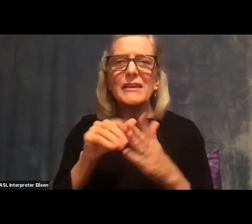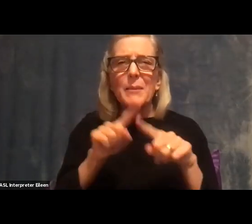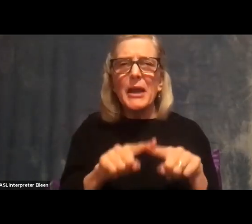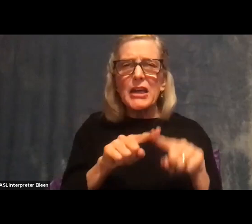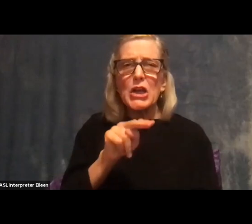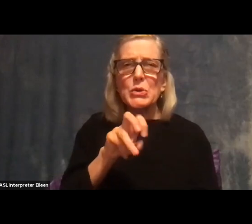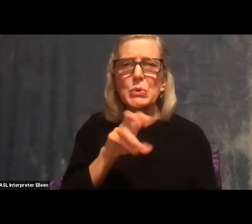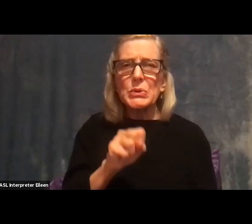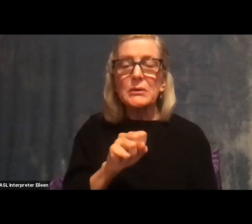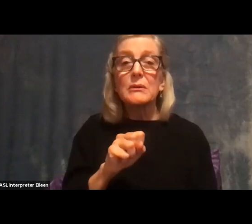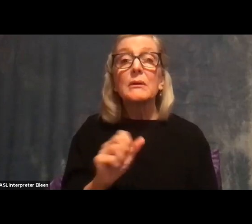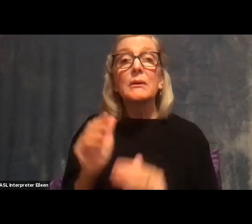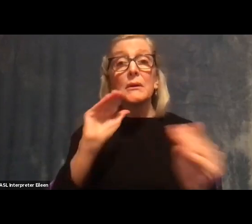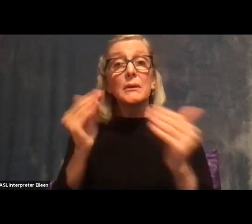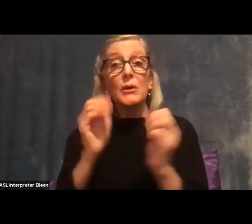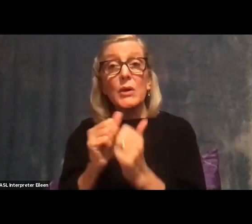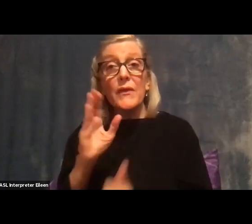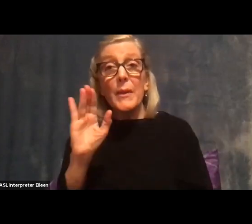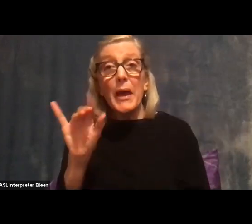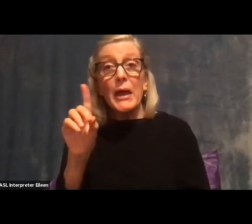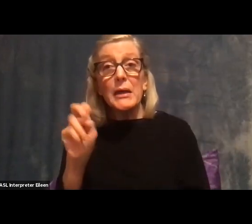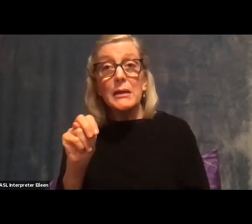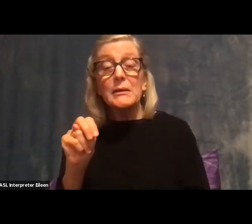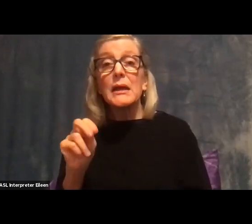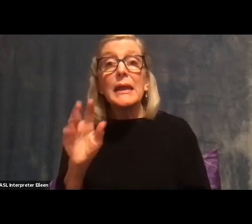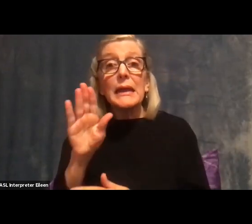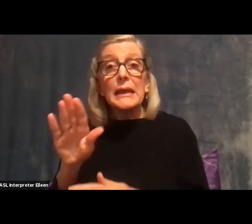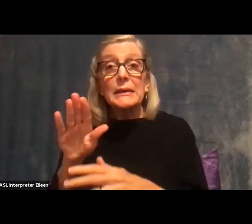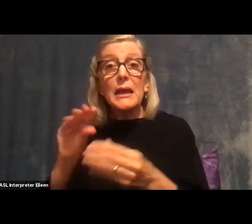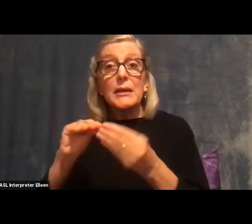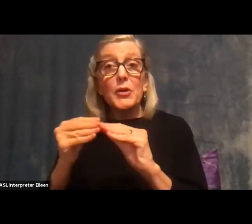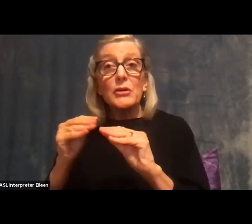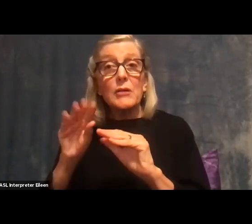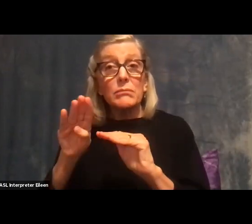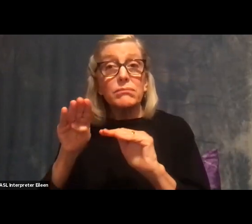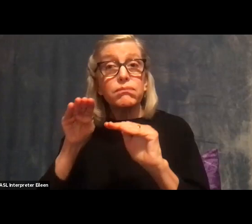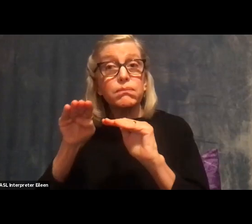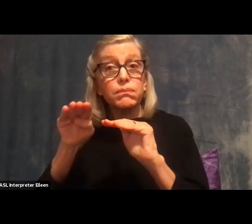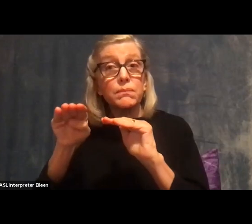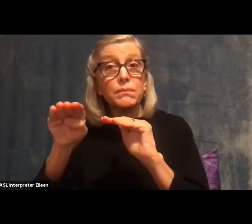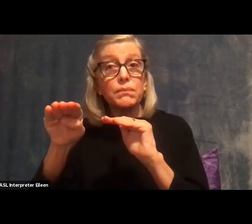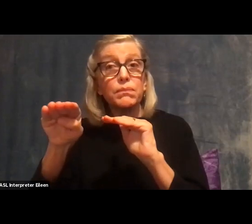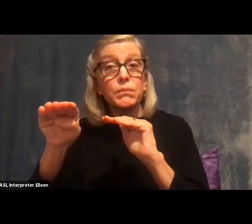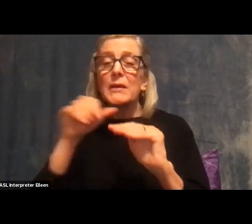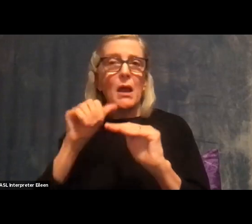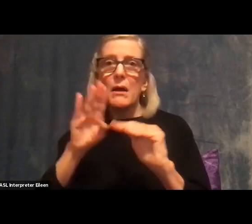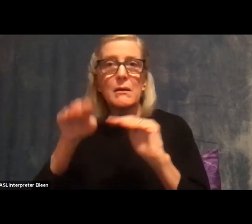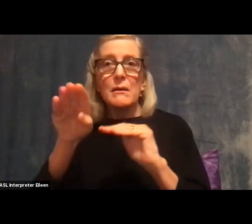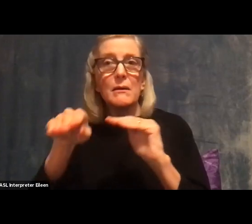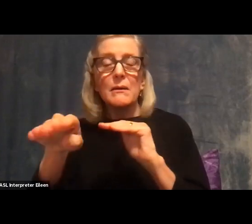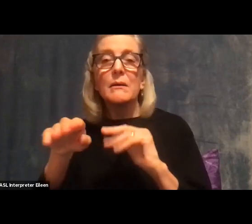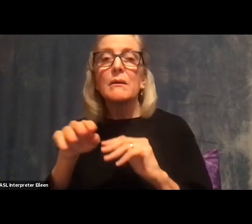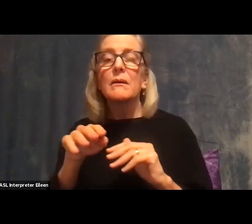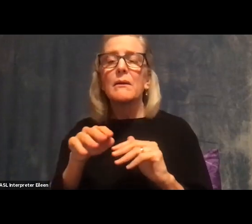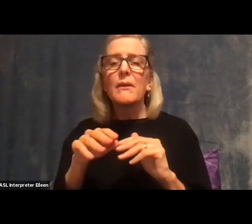polling lead, but it's, and it's held remarkably steady for weeks or even months. Now the campaign events that typically have caused